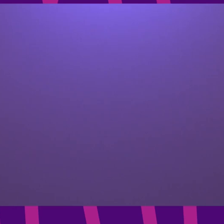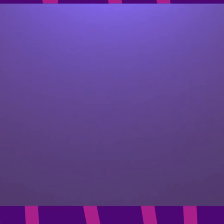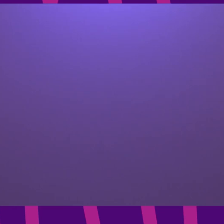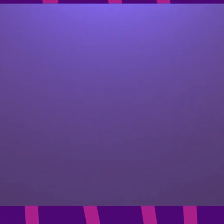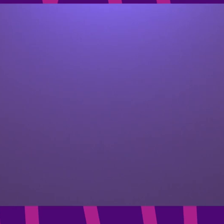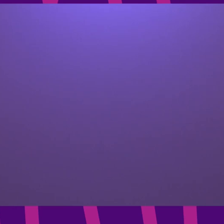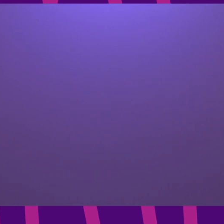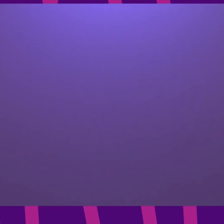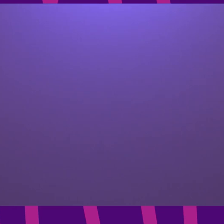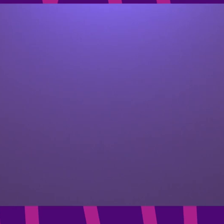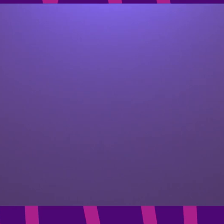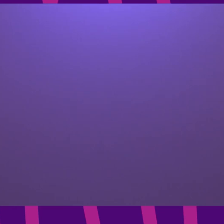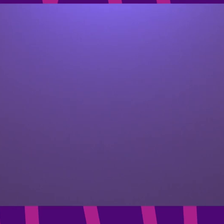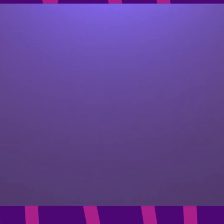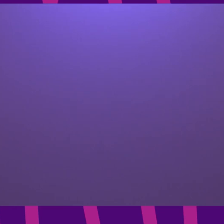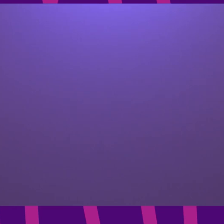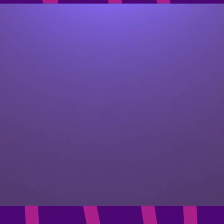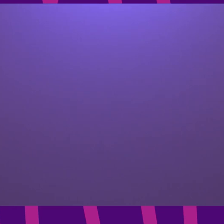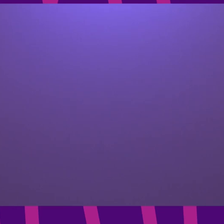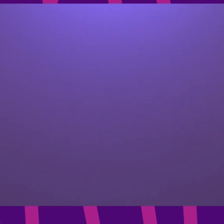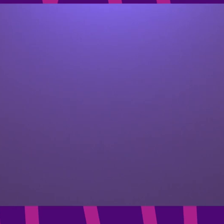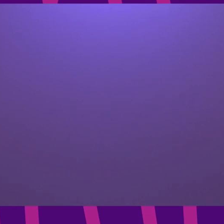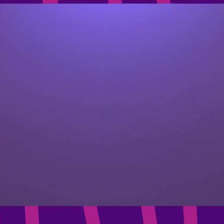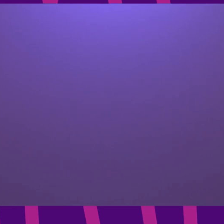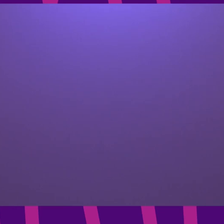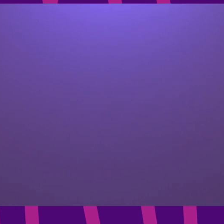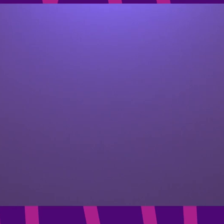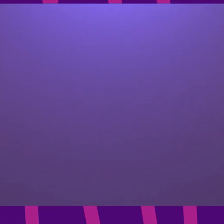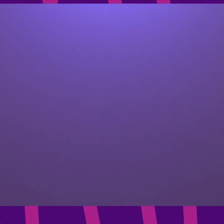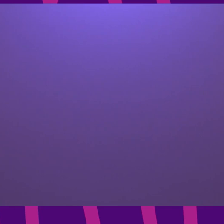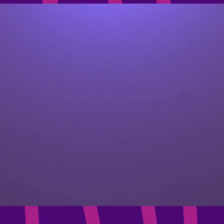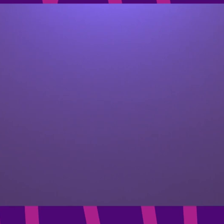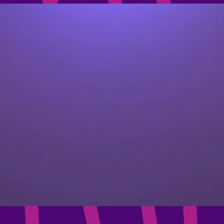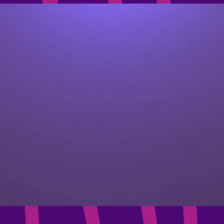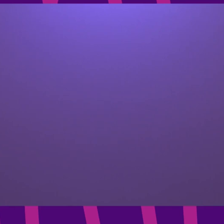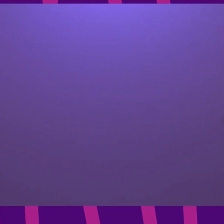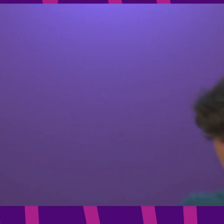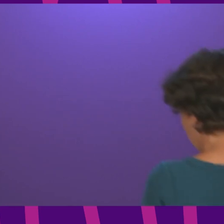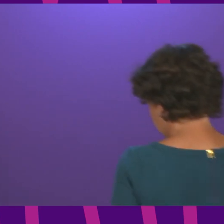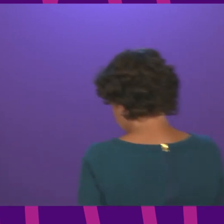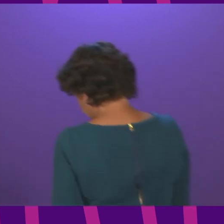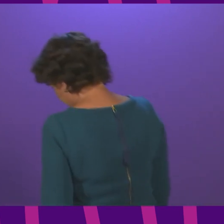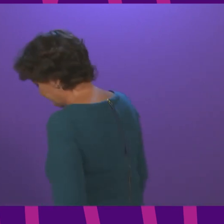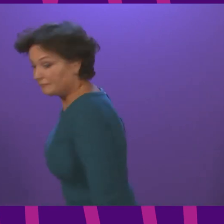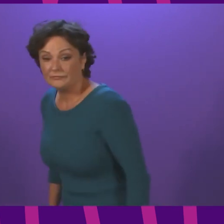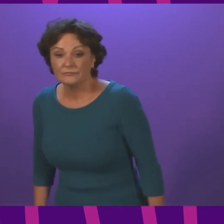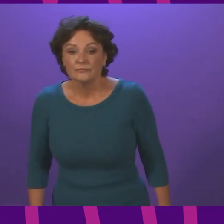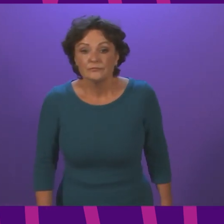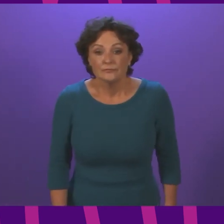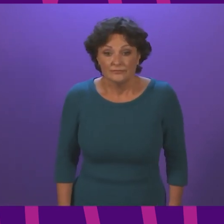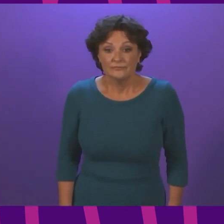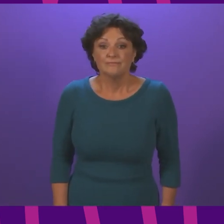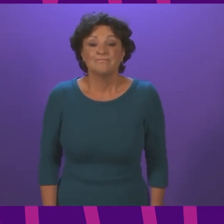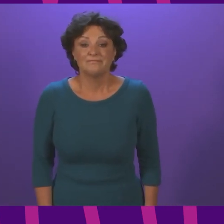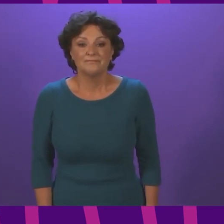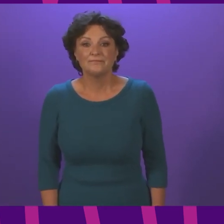Thank you. That concludes topical questions. The next item of business is a statement by Nicola Sturgeon on COVID-19 update.